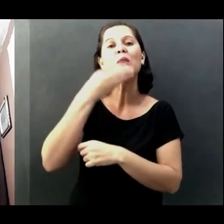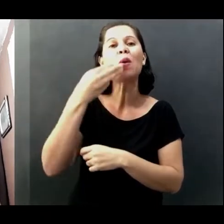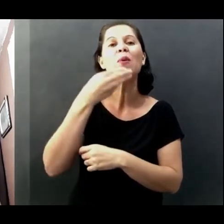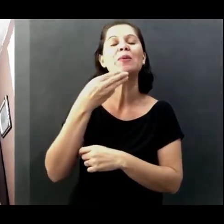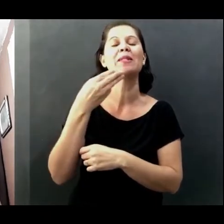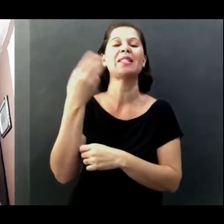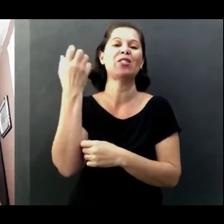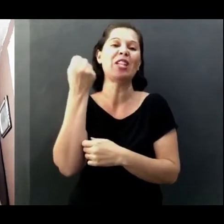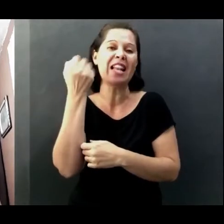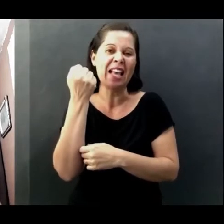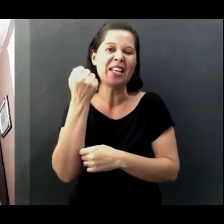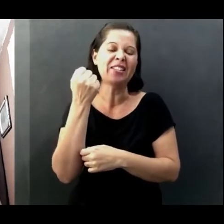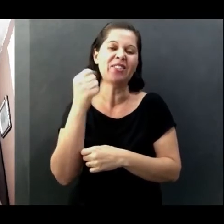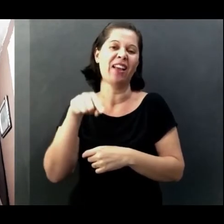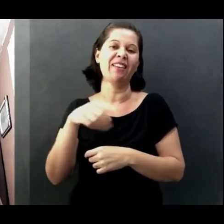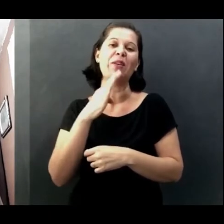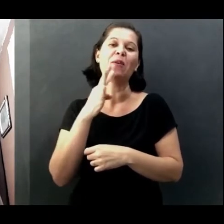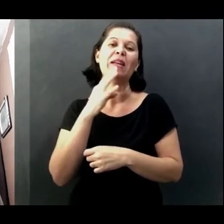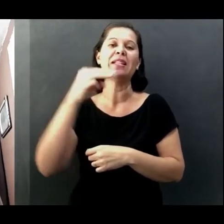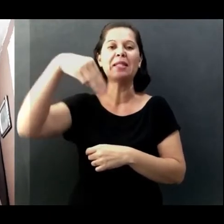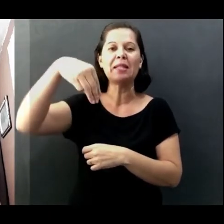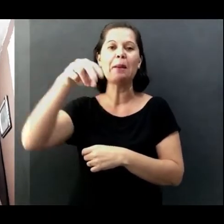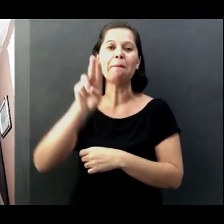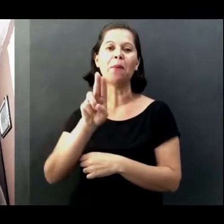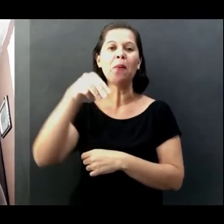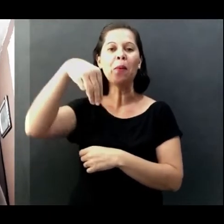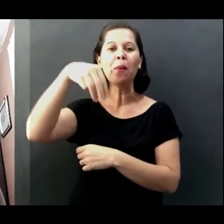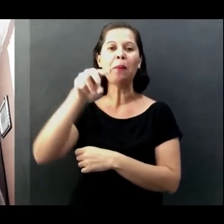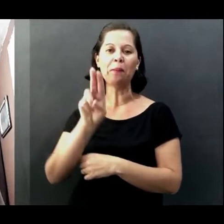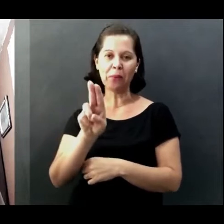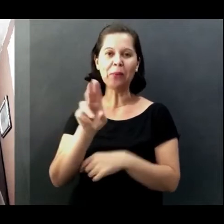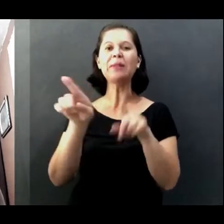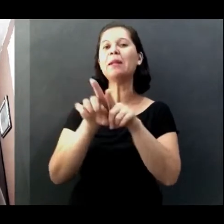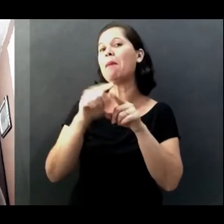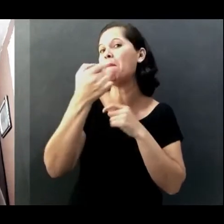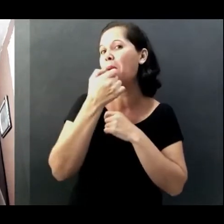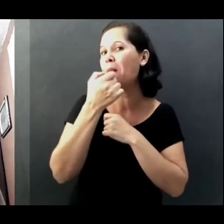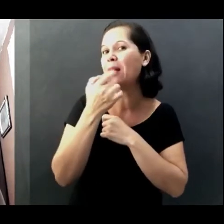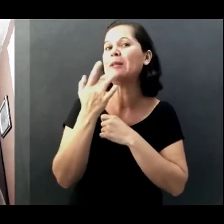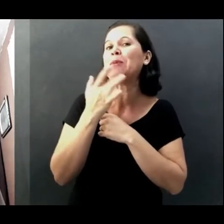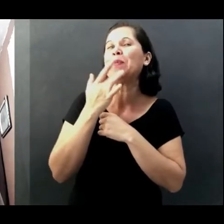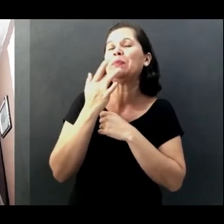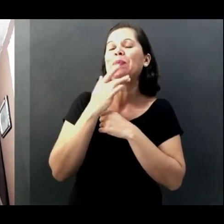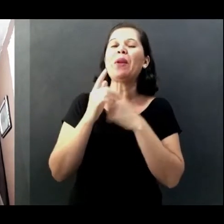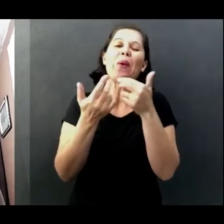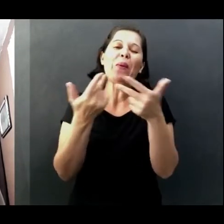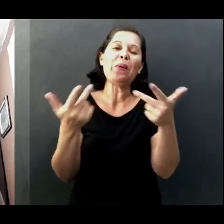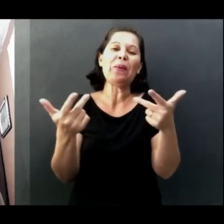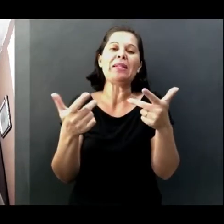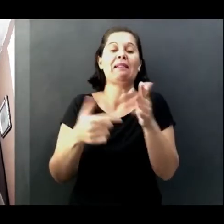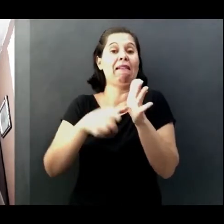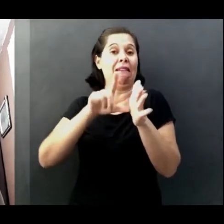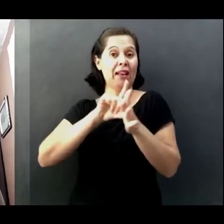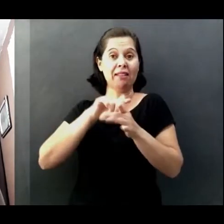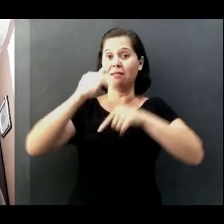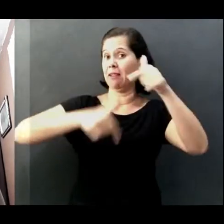We baked cookies, these treats that we sometimes don't bake because we don't have time. And we used this time to